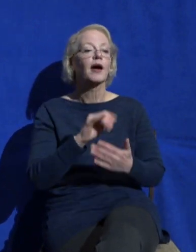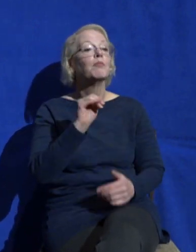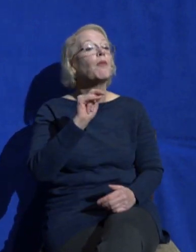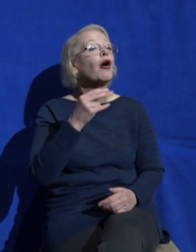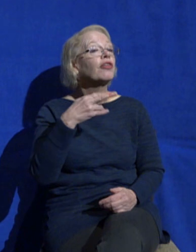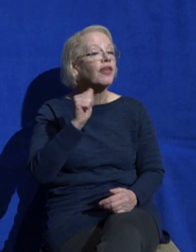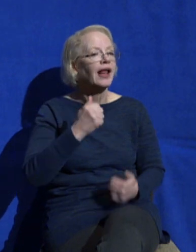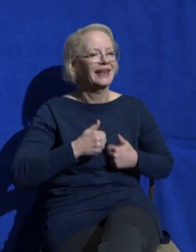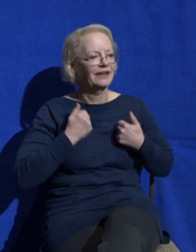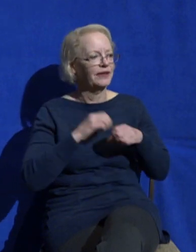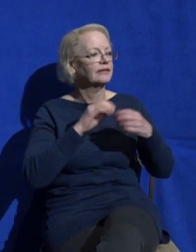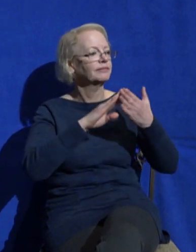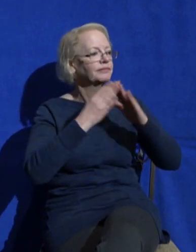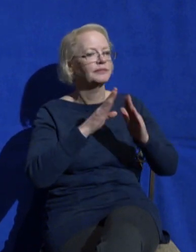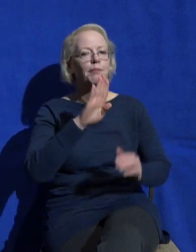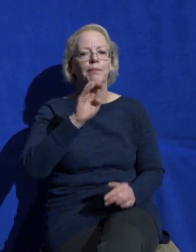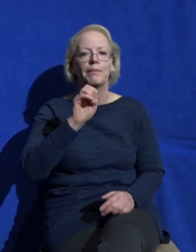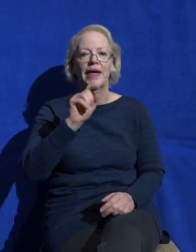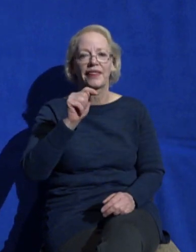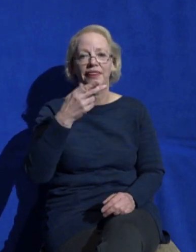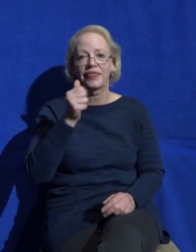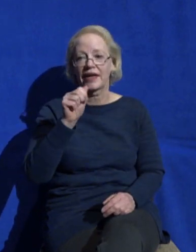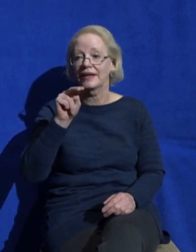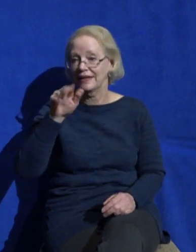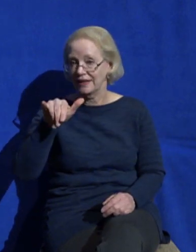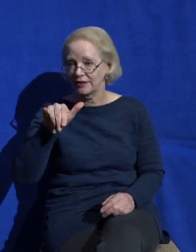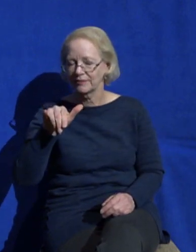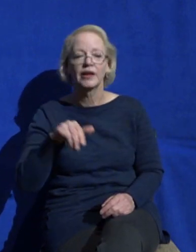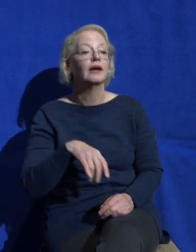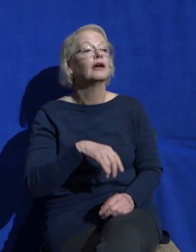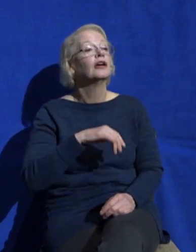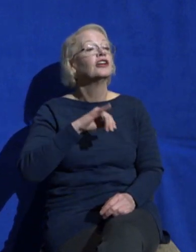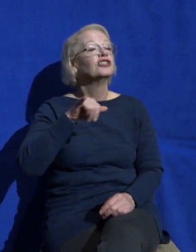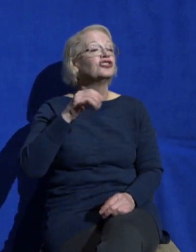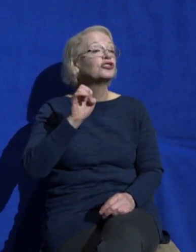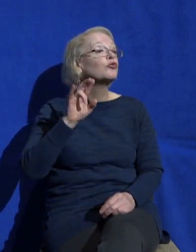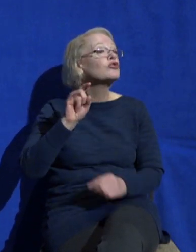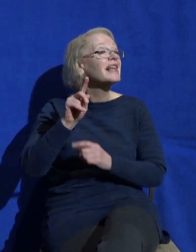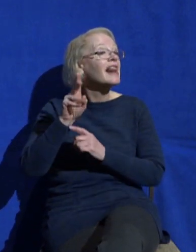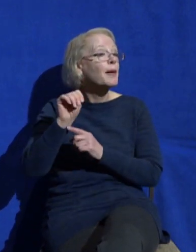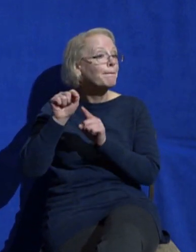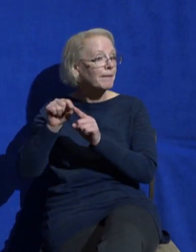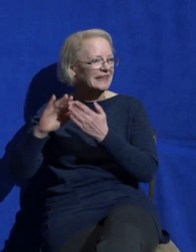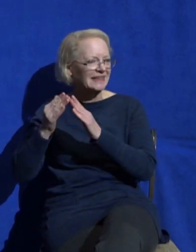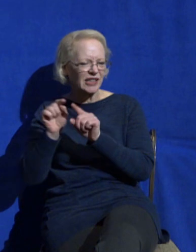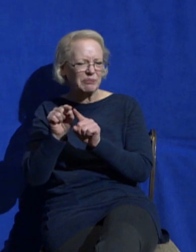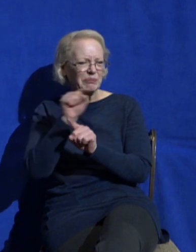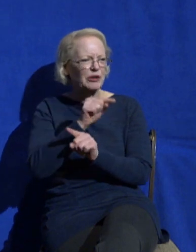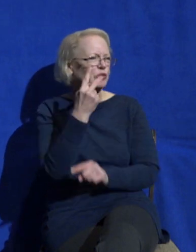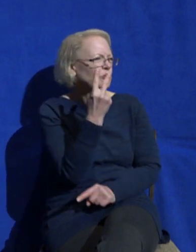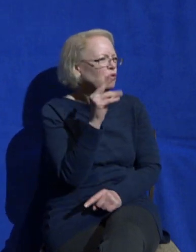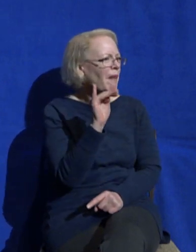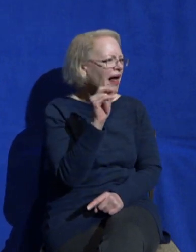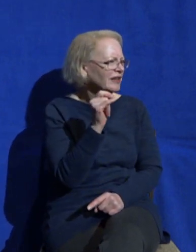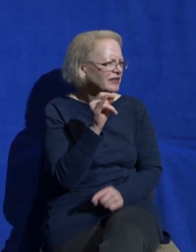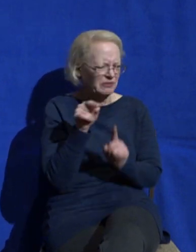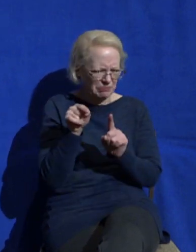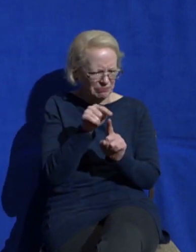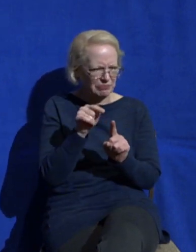which is a small town about two miles from Jerusalem, and she lives with her younger sister Mary and probably also their